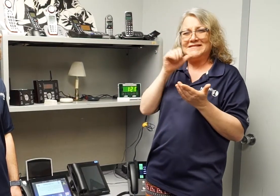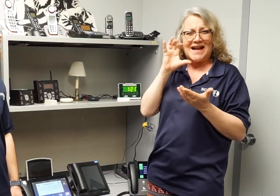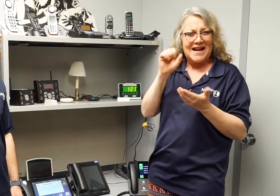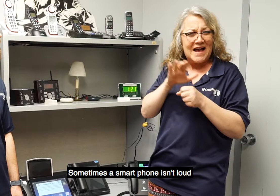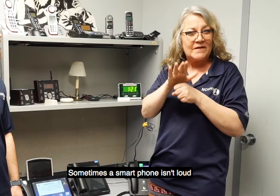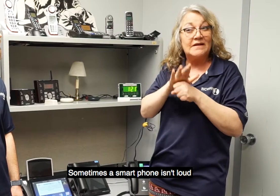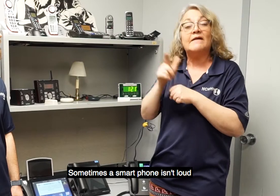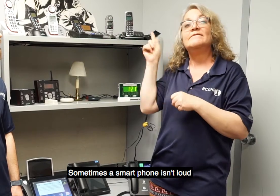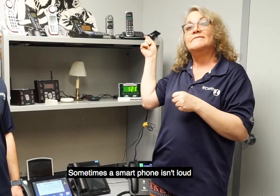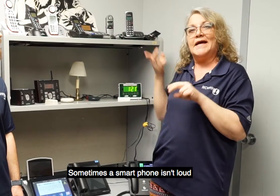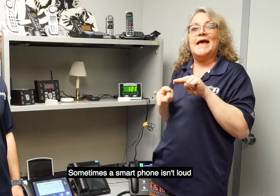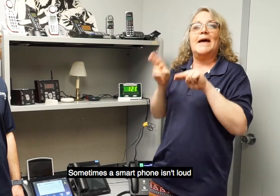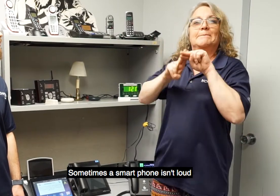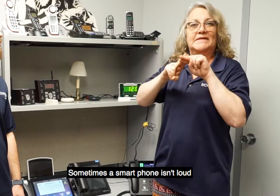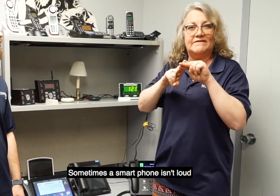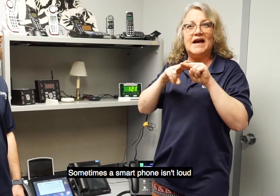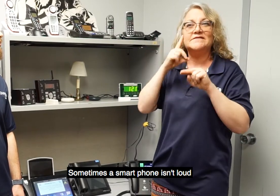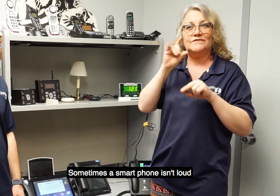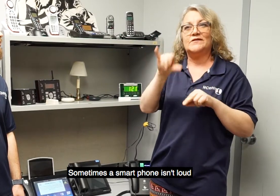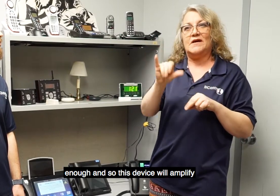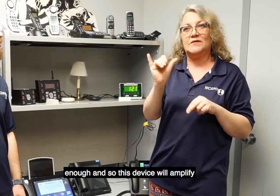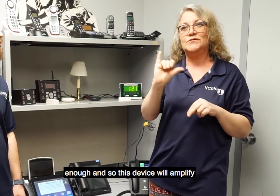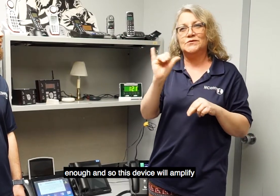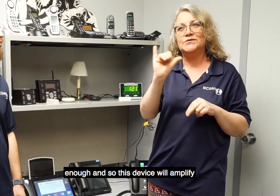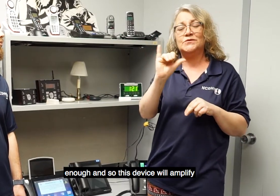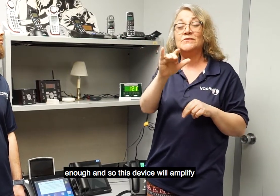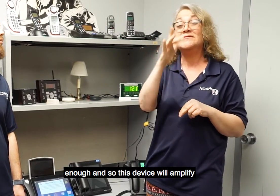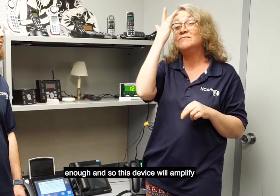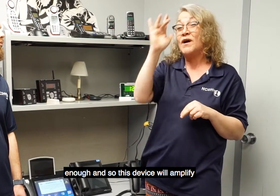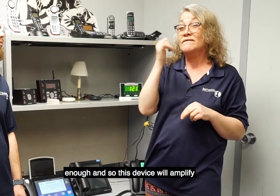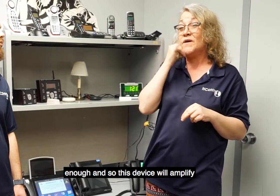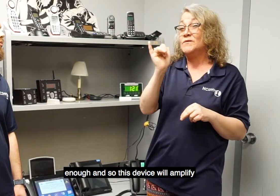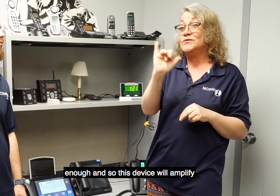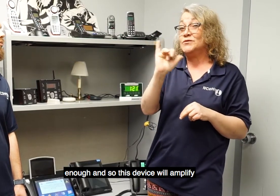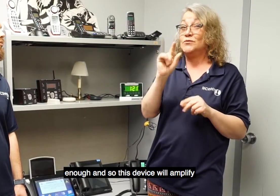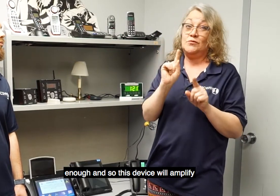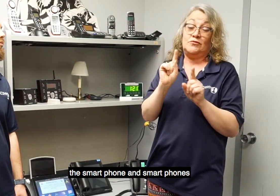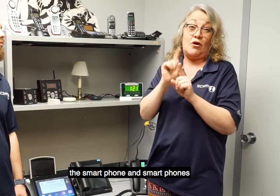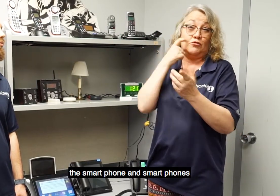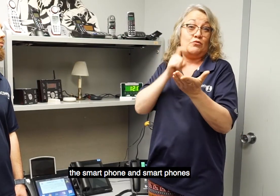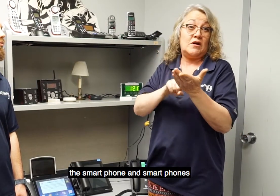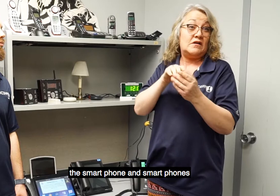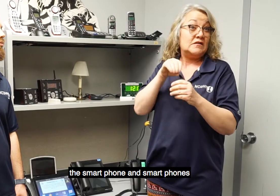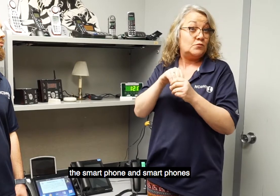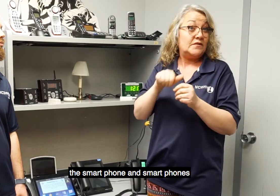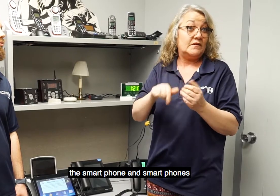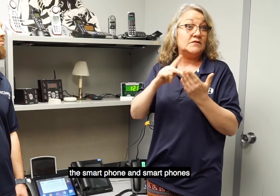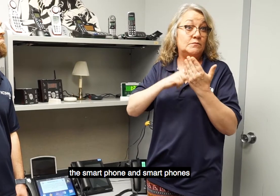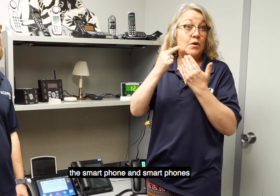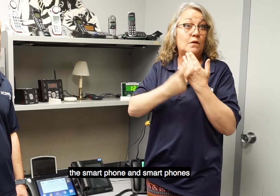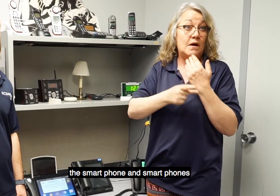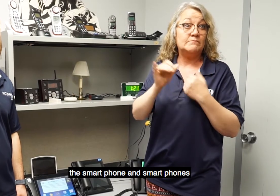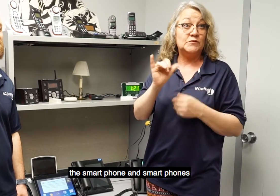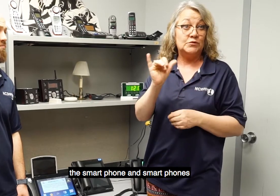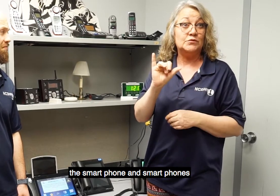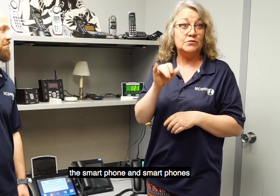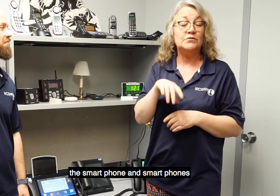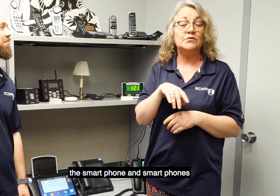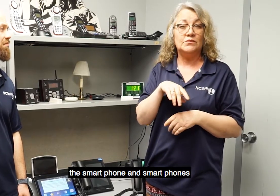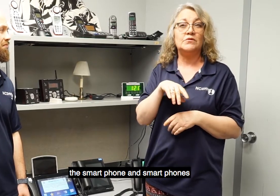Sometimes a smart phone isn't loud enough and so this device will amplify the smart phone. And smart phones